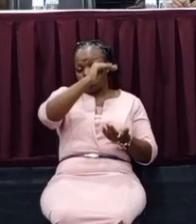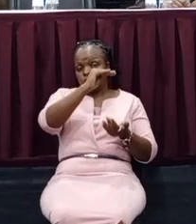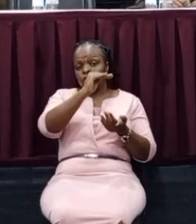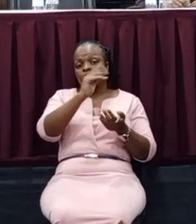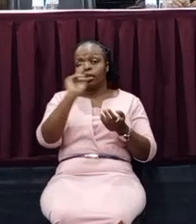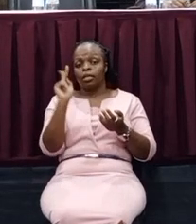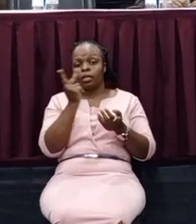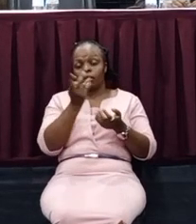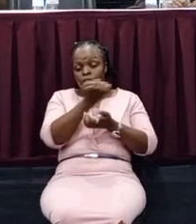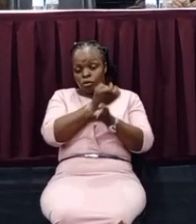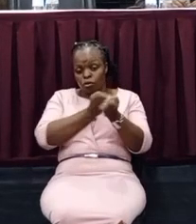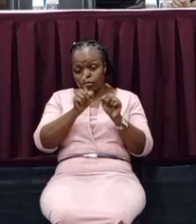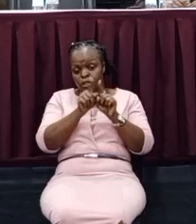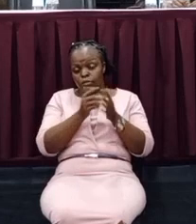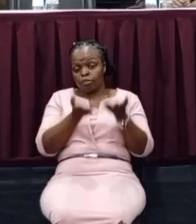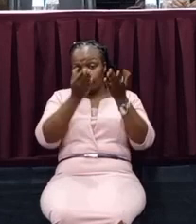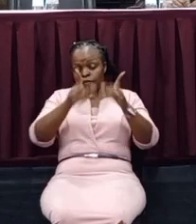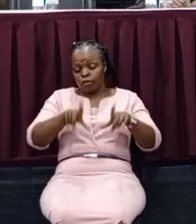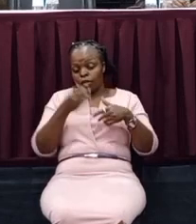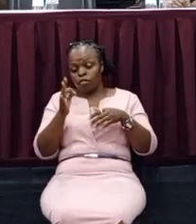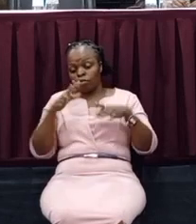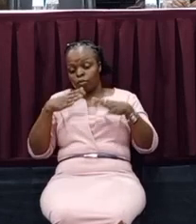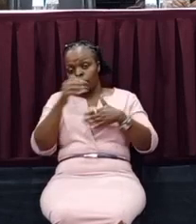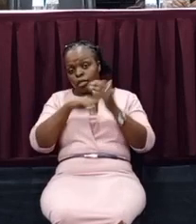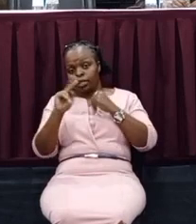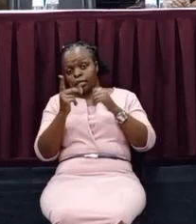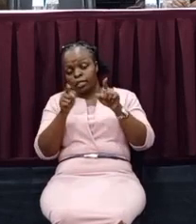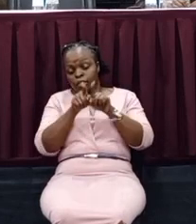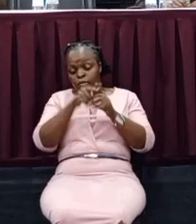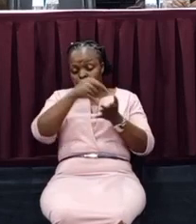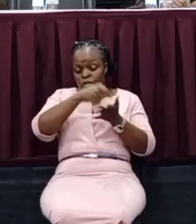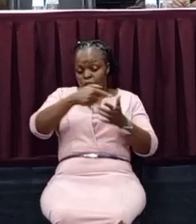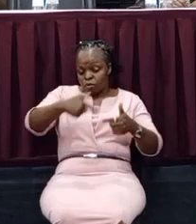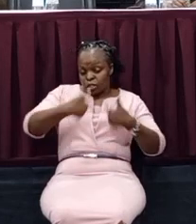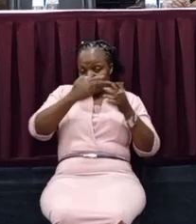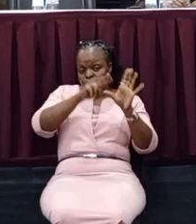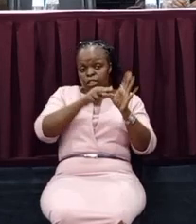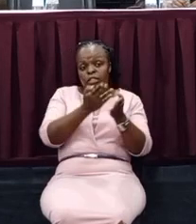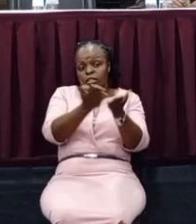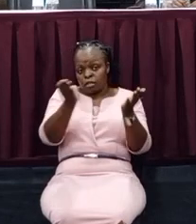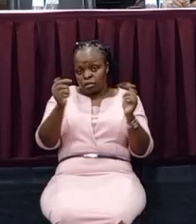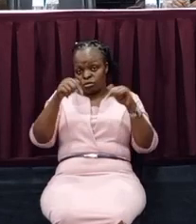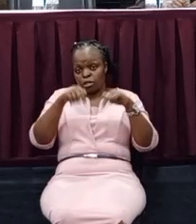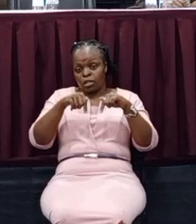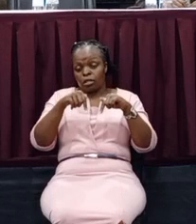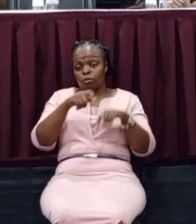and we improve the lives of the people of Kenya, including ourselves who are sitting here a day. We must eliminate